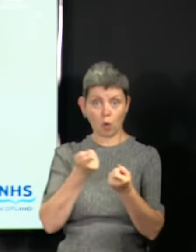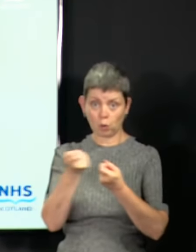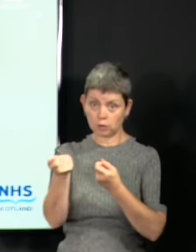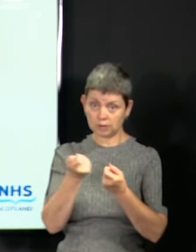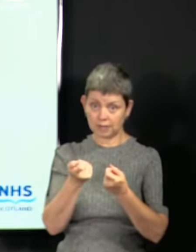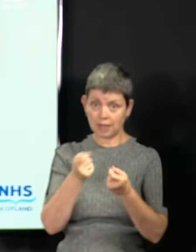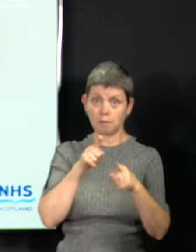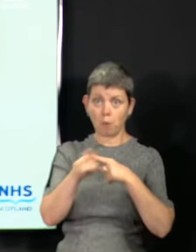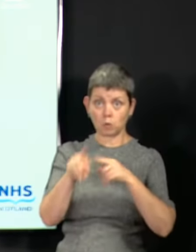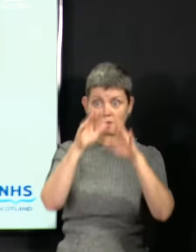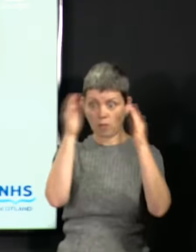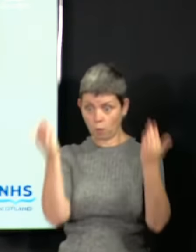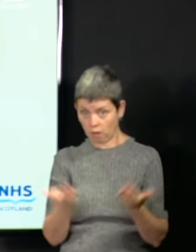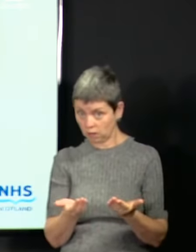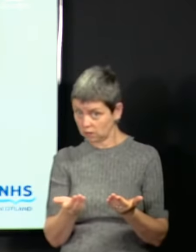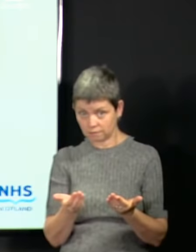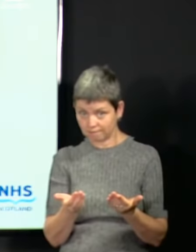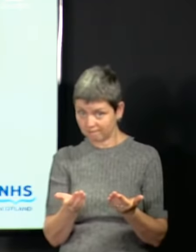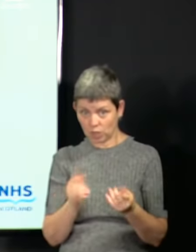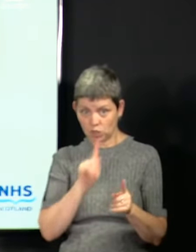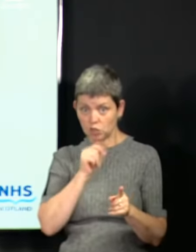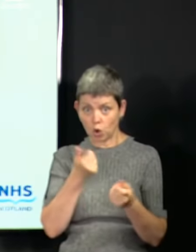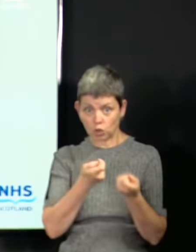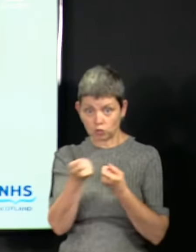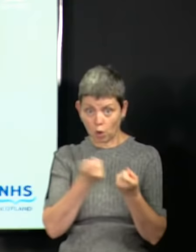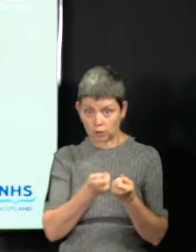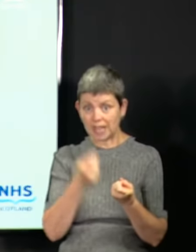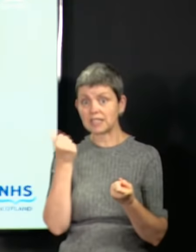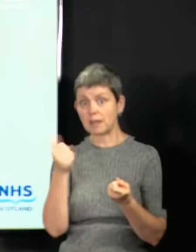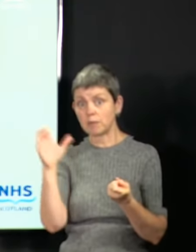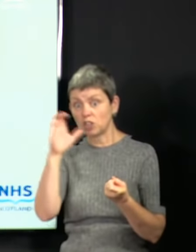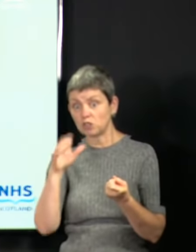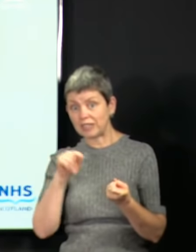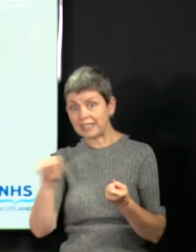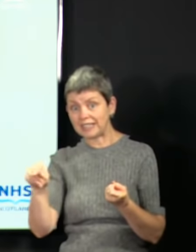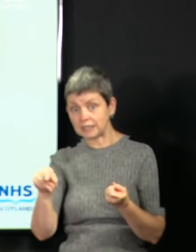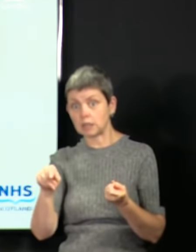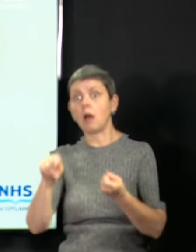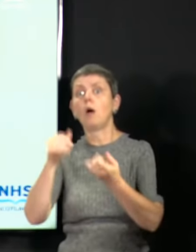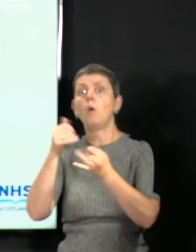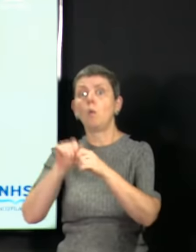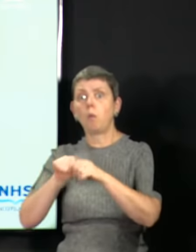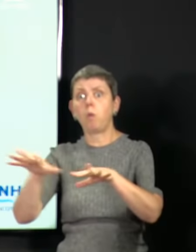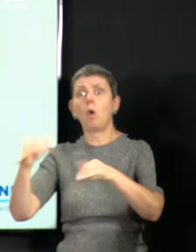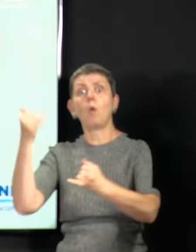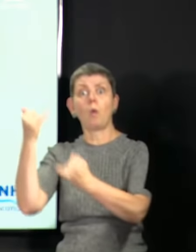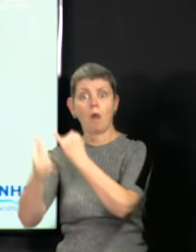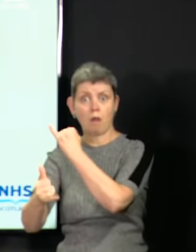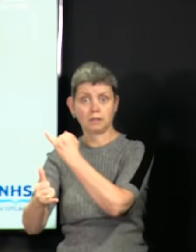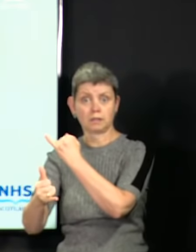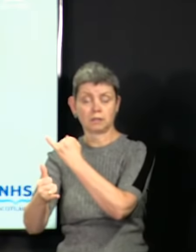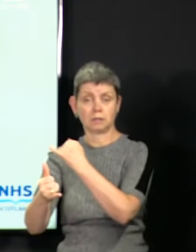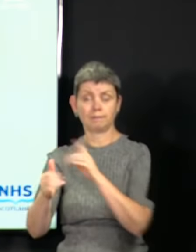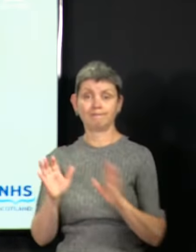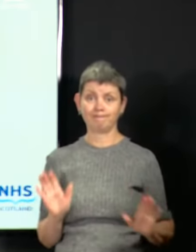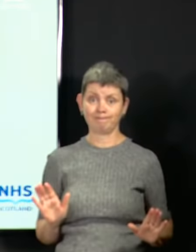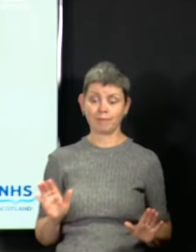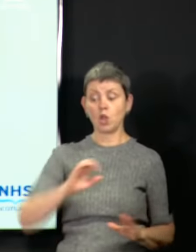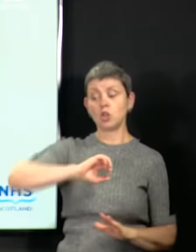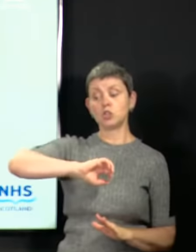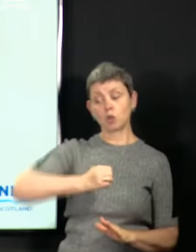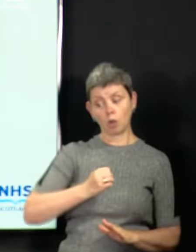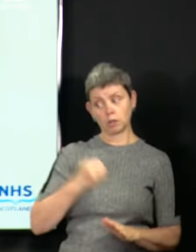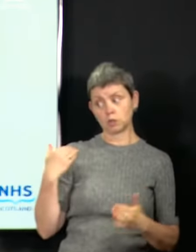in many countries. So we're not out of this. Scotland is doing well, in inverted commas, and I am